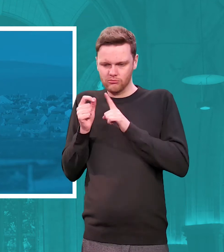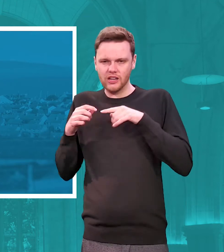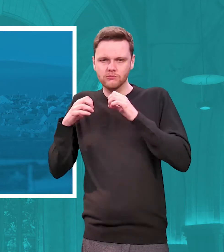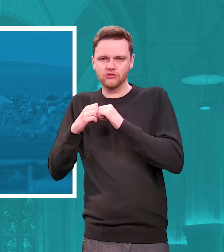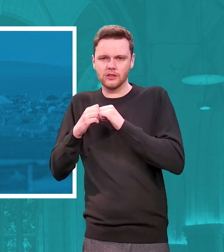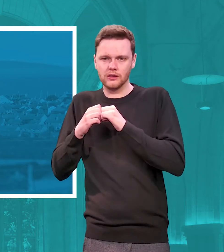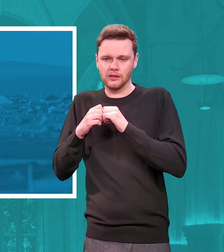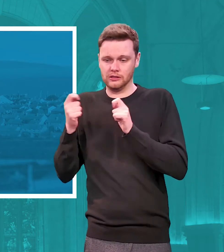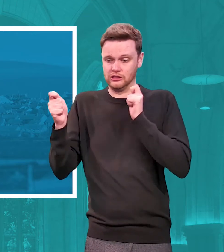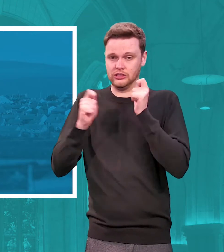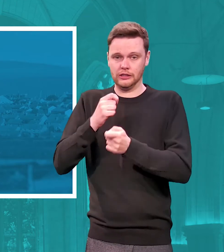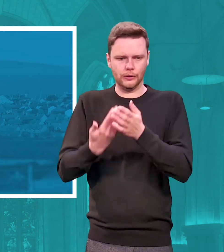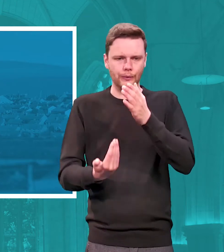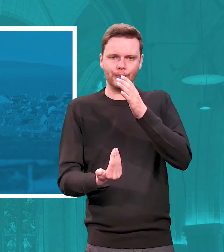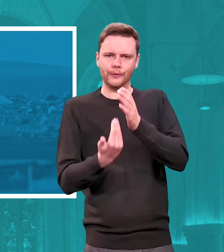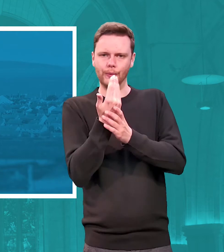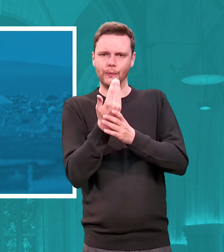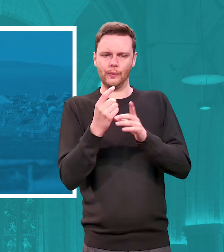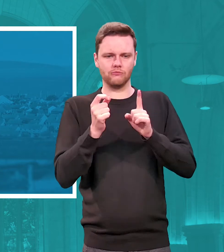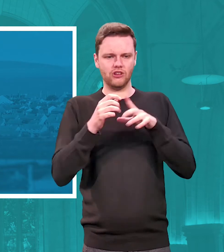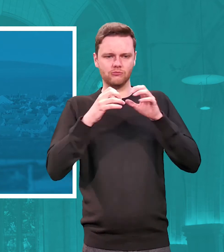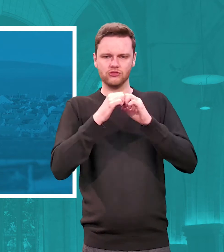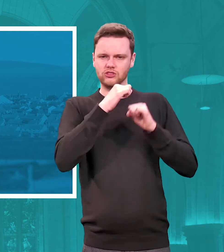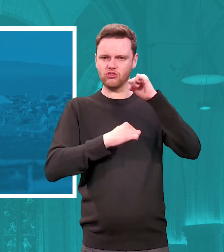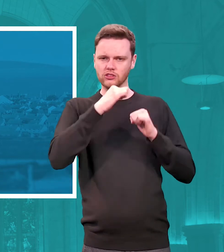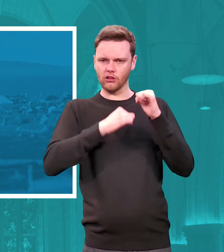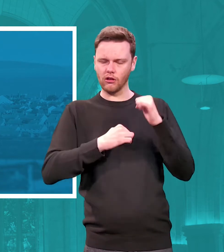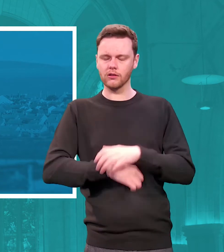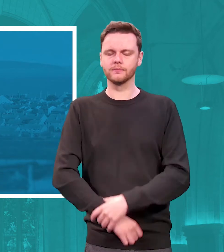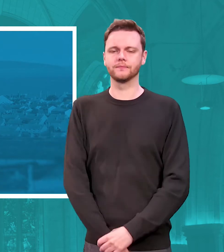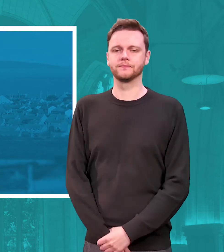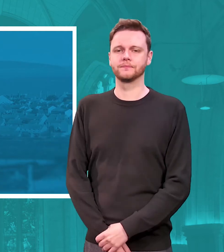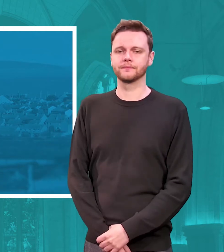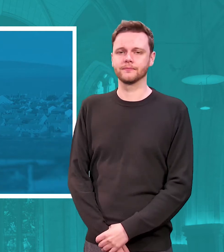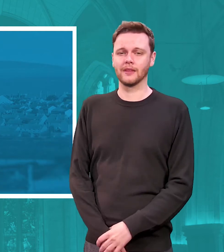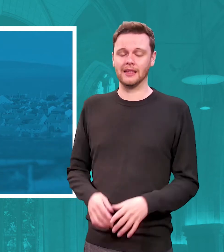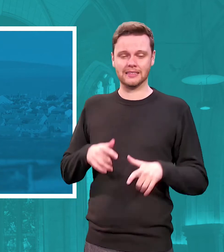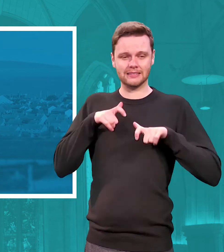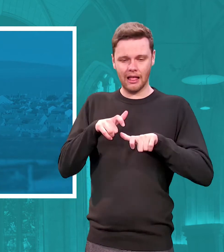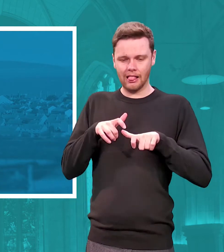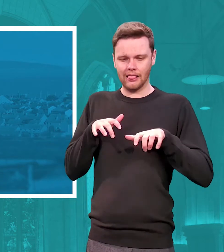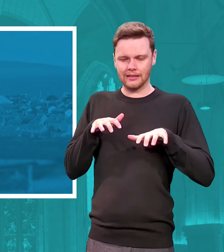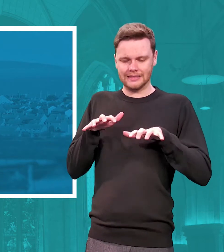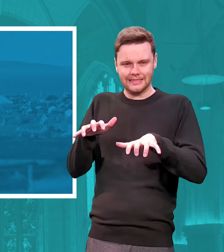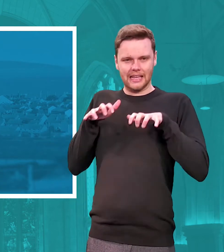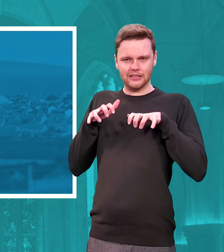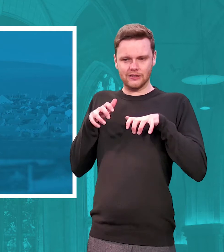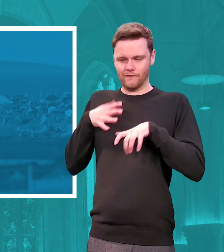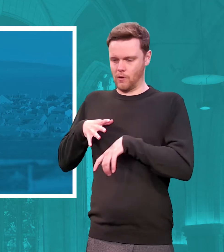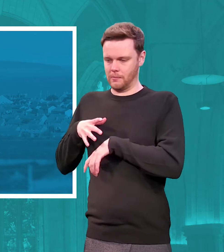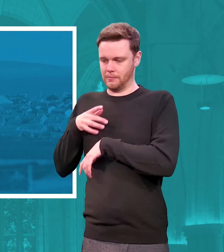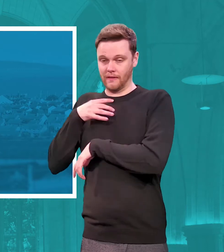new and very different presbytery structure again the tension between the familiar and the